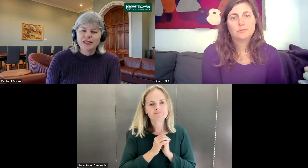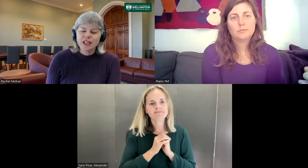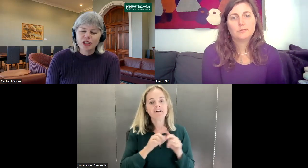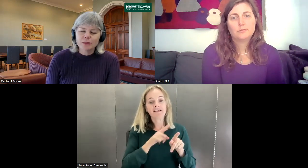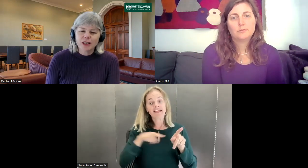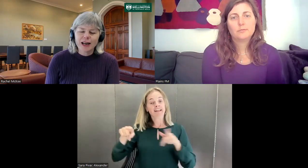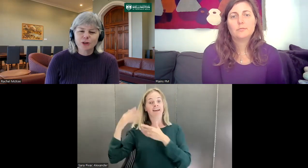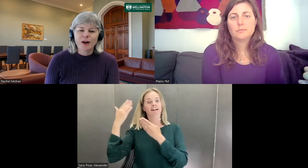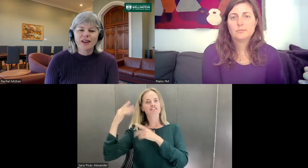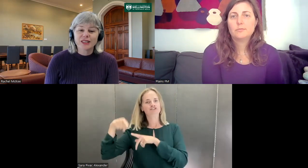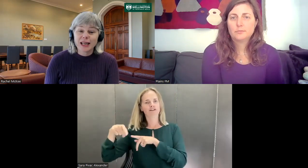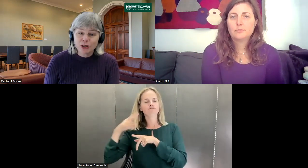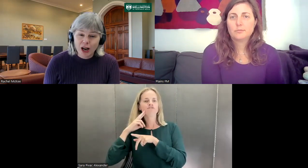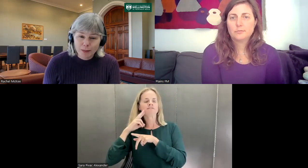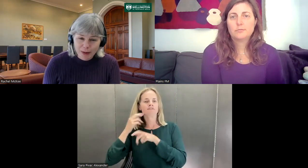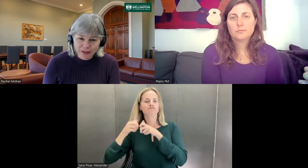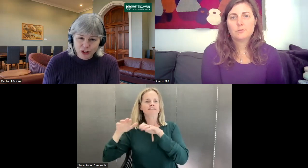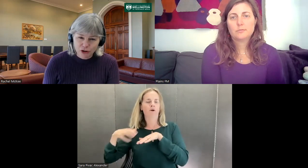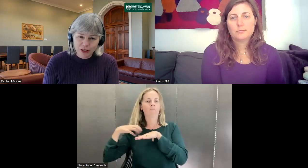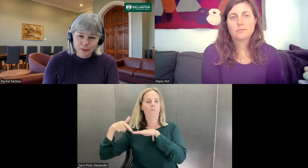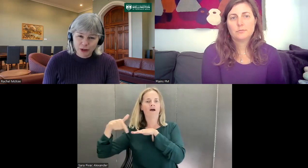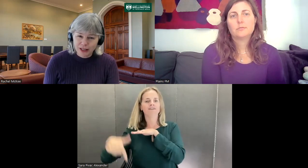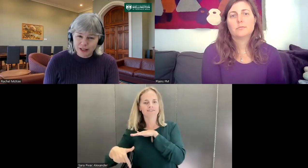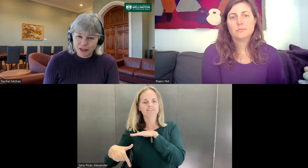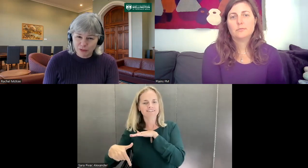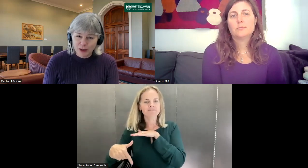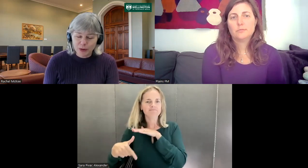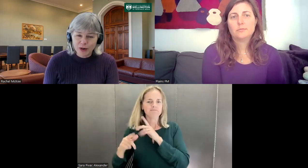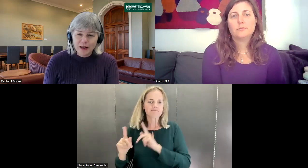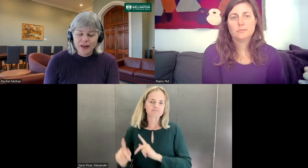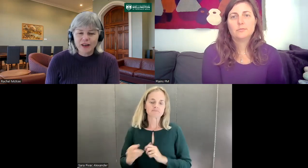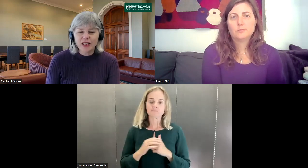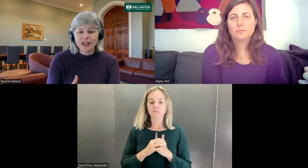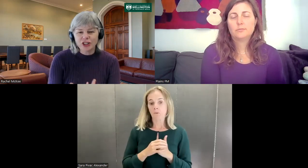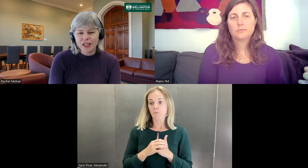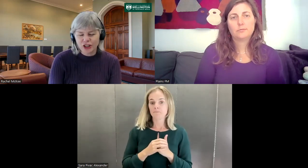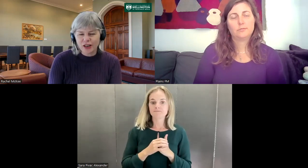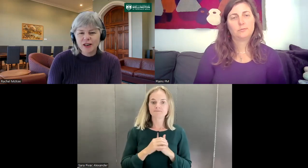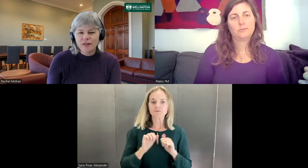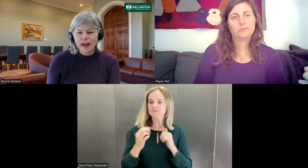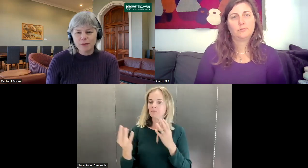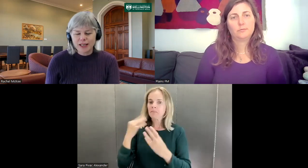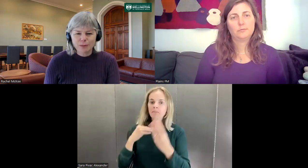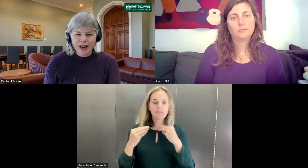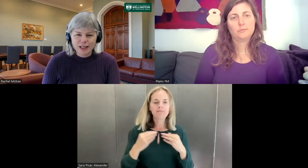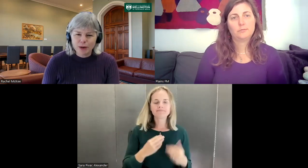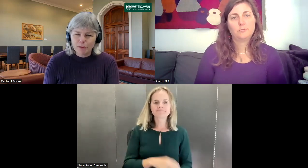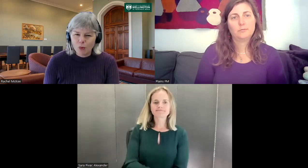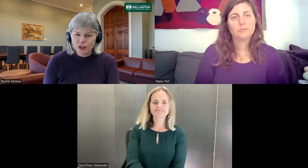teaching them sign language, but at the same time about the social experience of deaf people. And in the lecture session, that can be expanded a bit more so